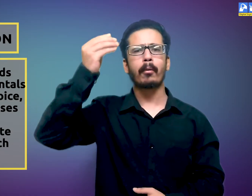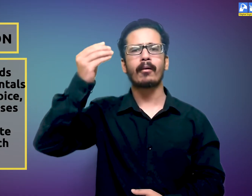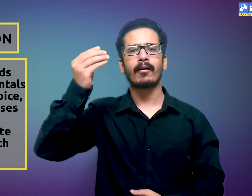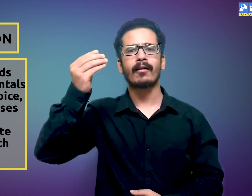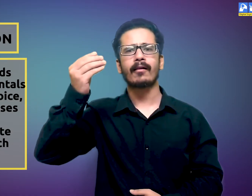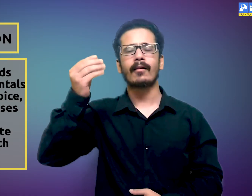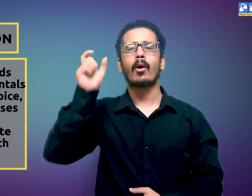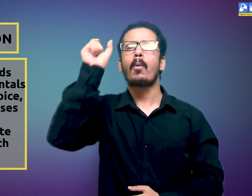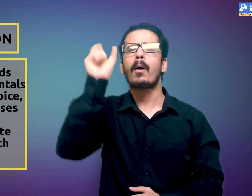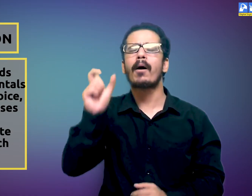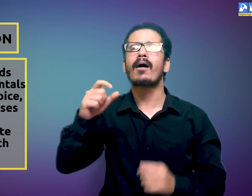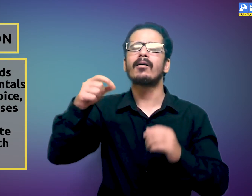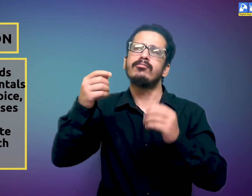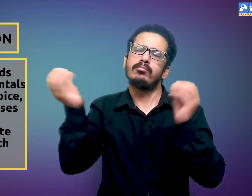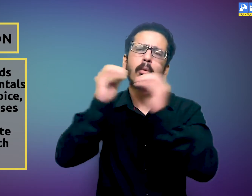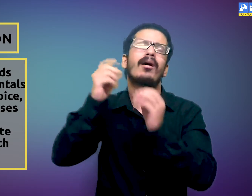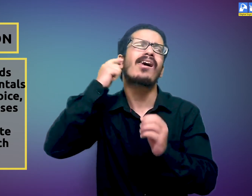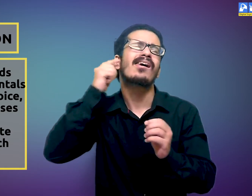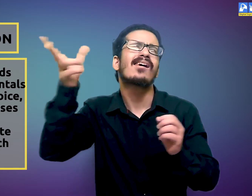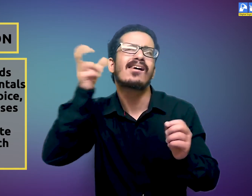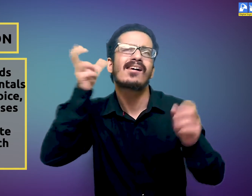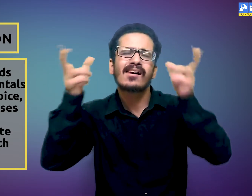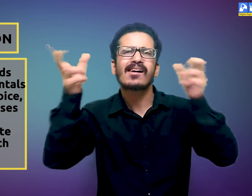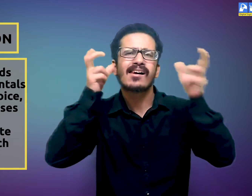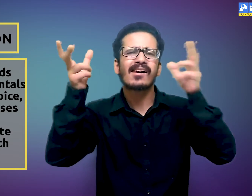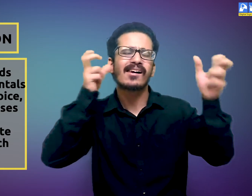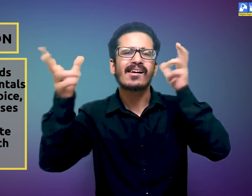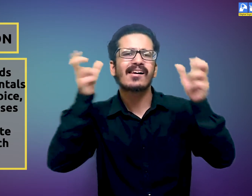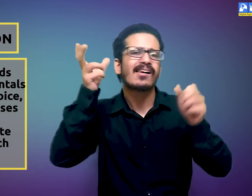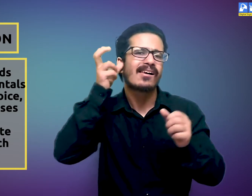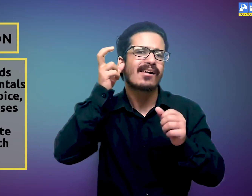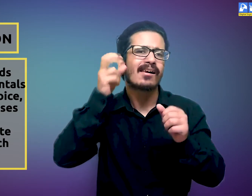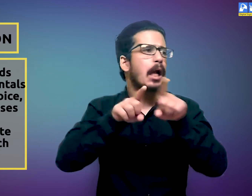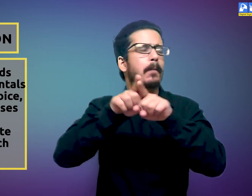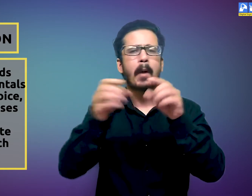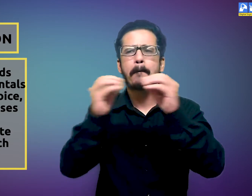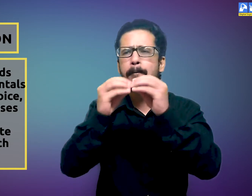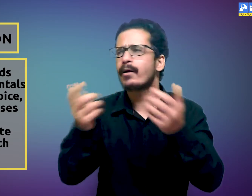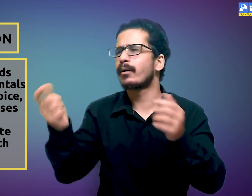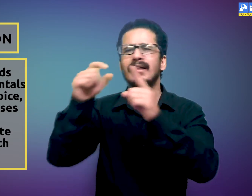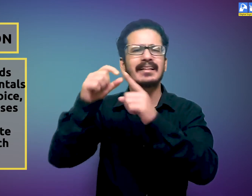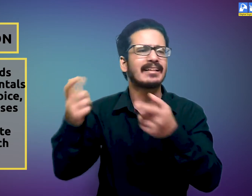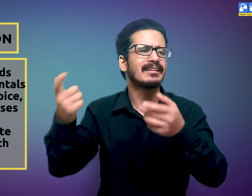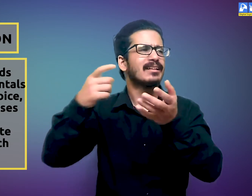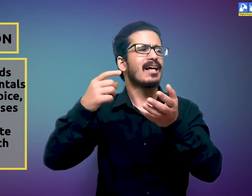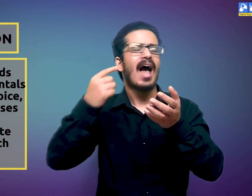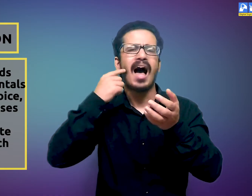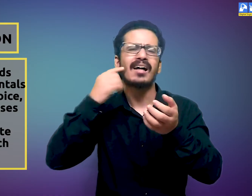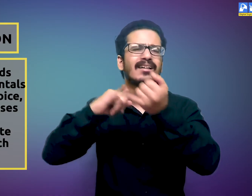discriminate more speech sounds. As the child is acquiring language, he or she starts to identify and differentiate